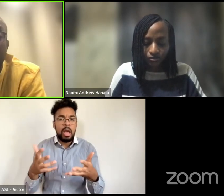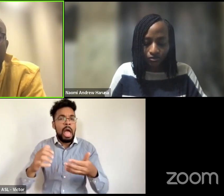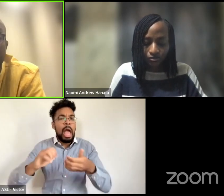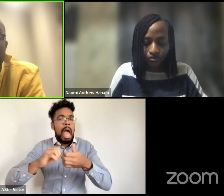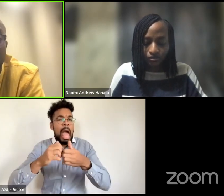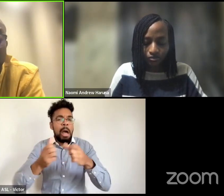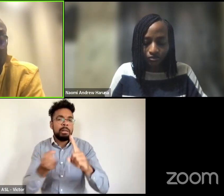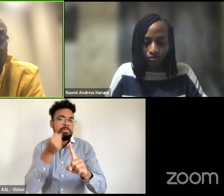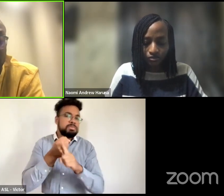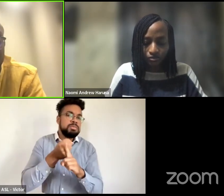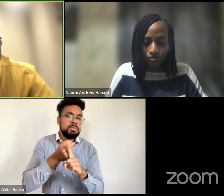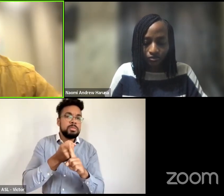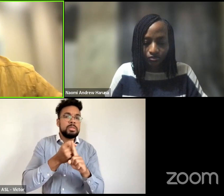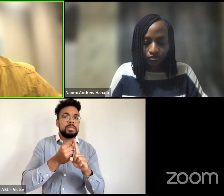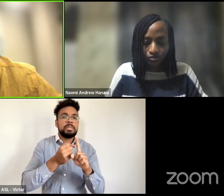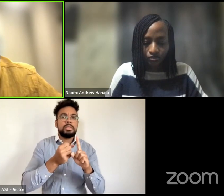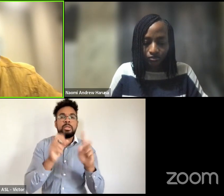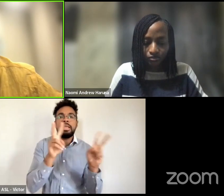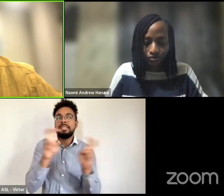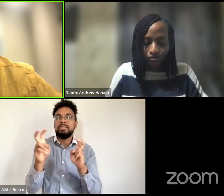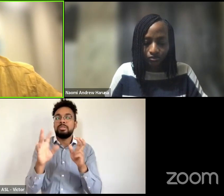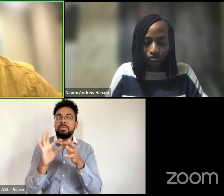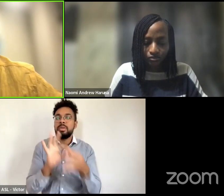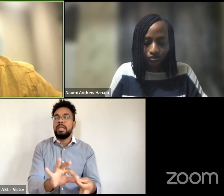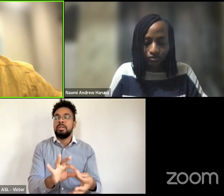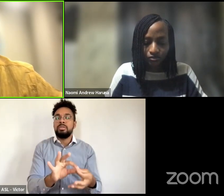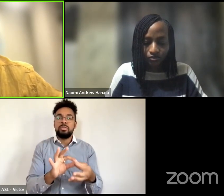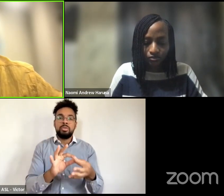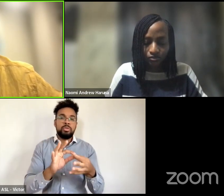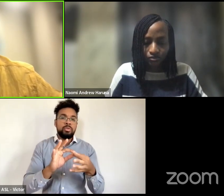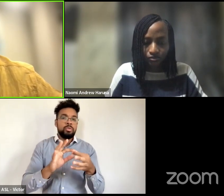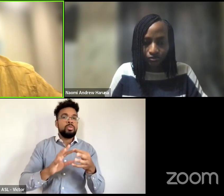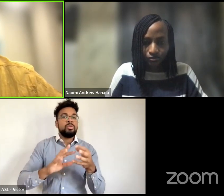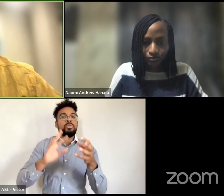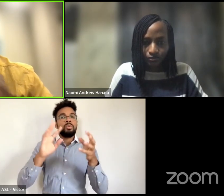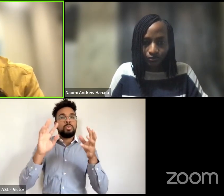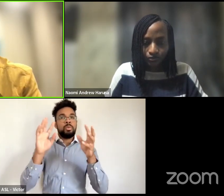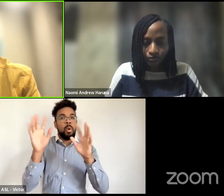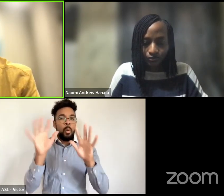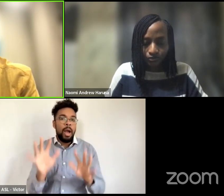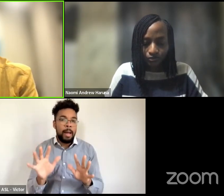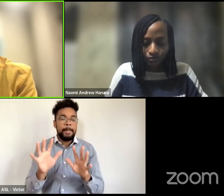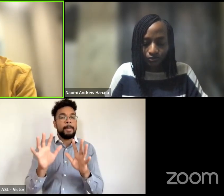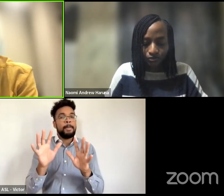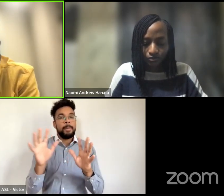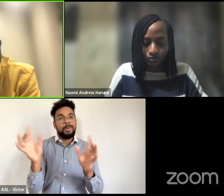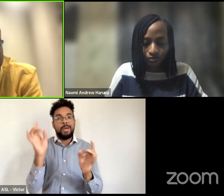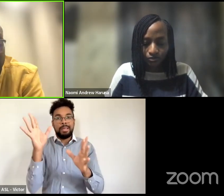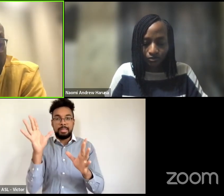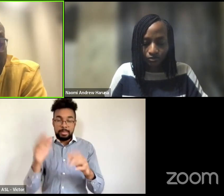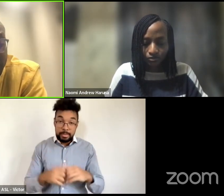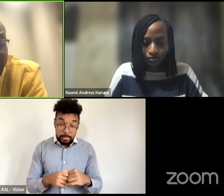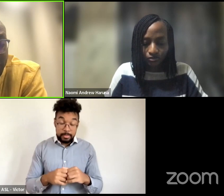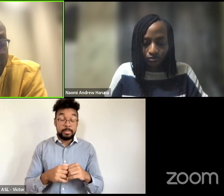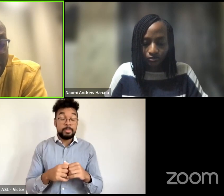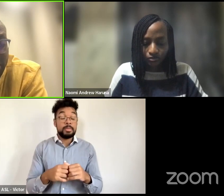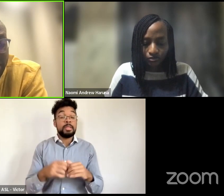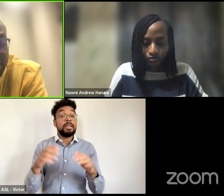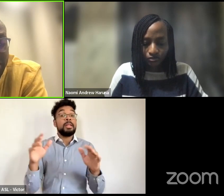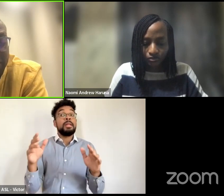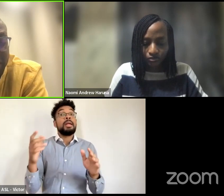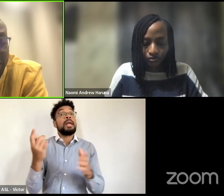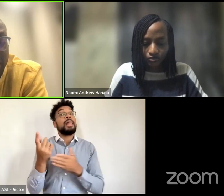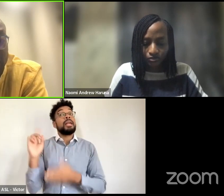climate crisis and emergencies and of course last week the fifth episode um